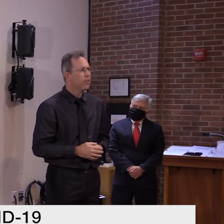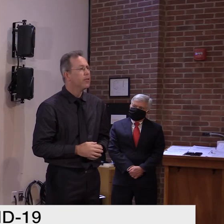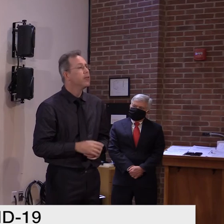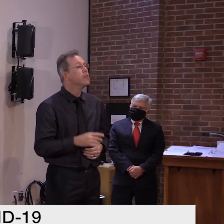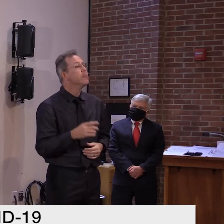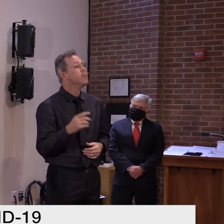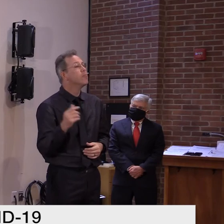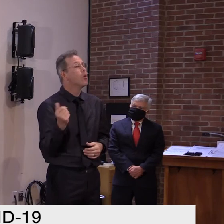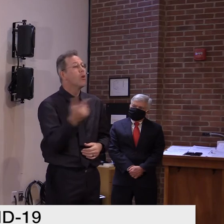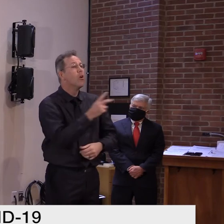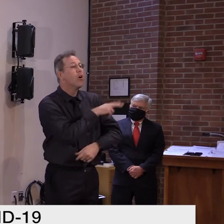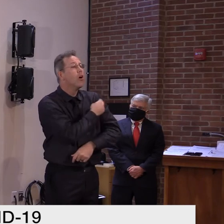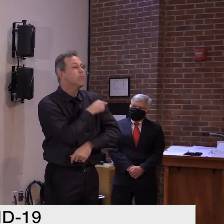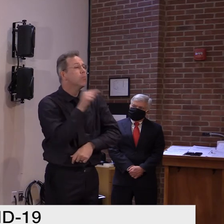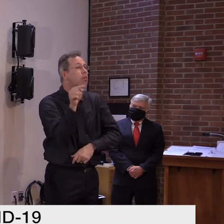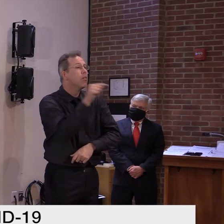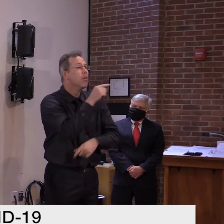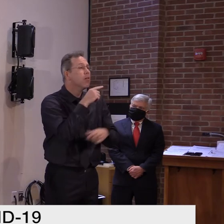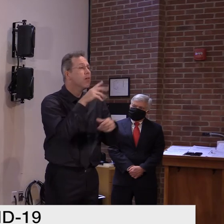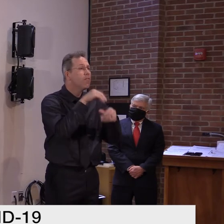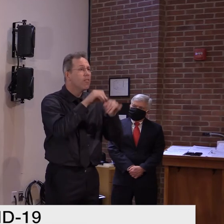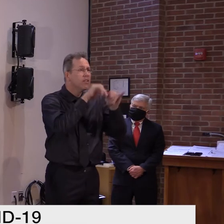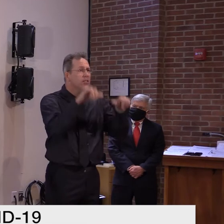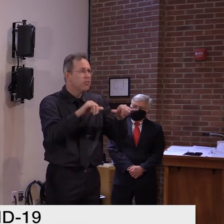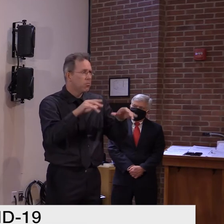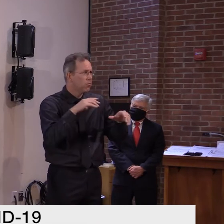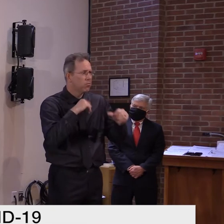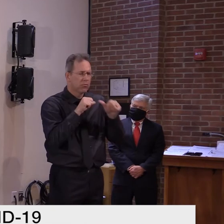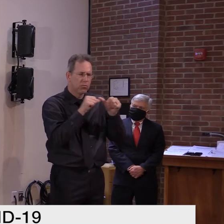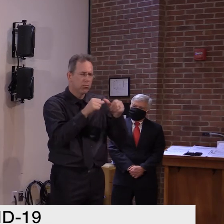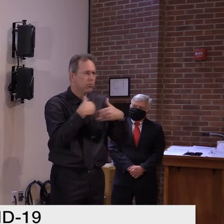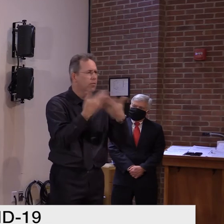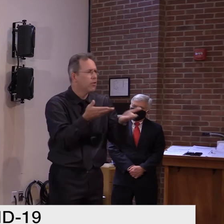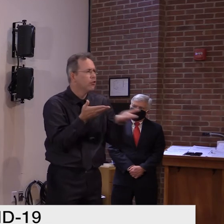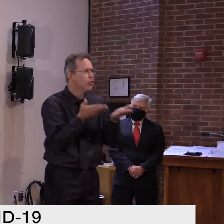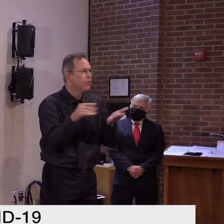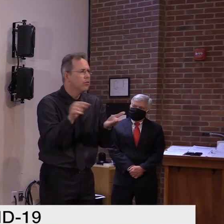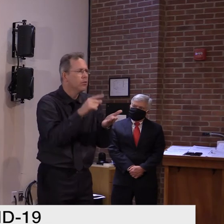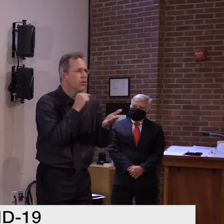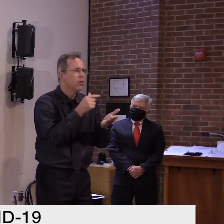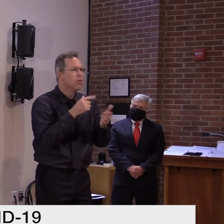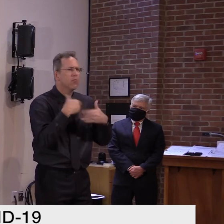in that system are continuing to deliver quality care to people.